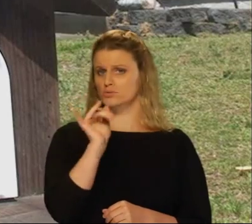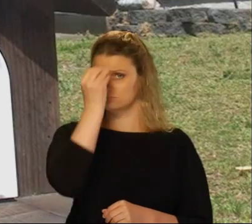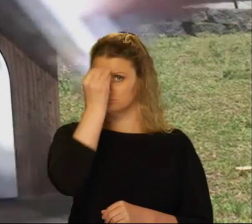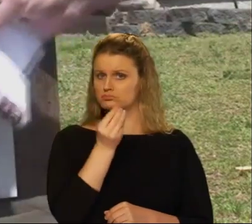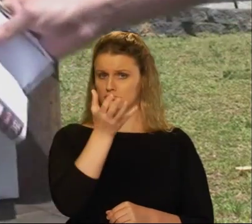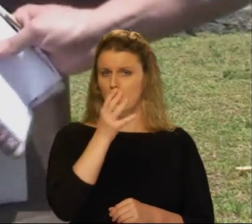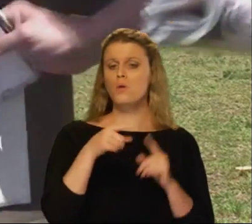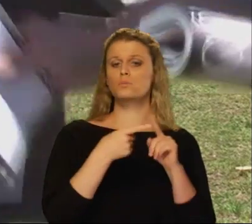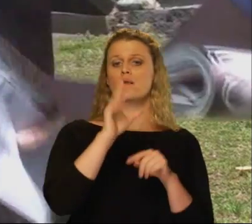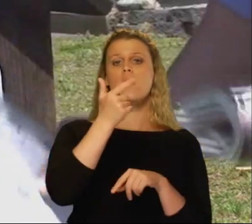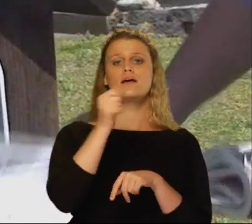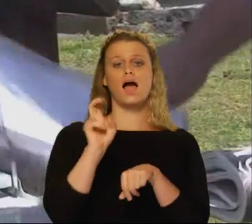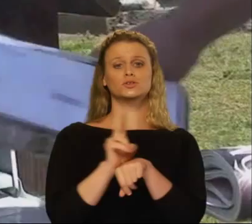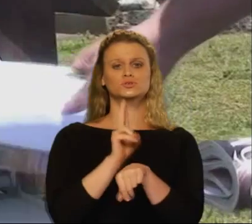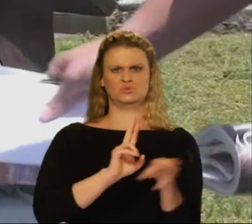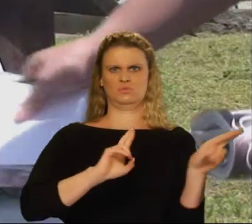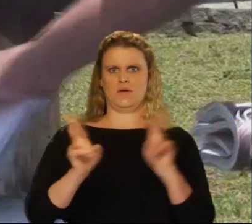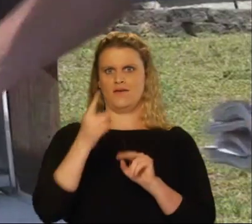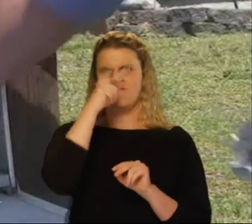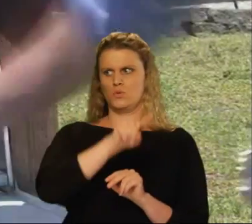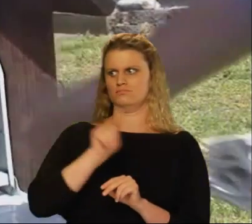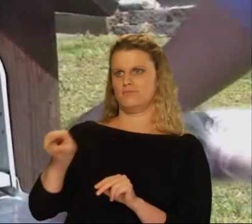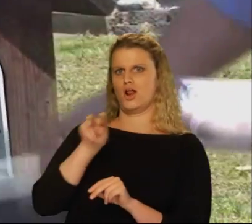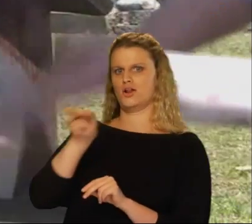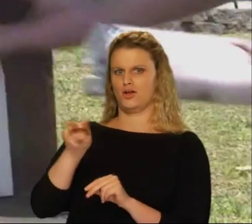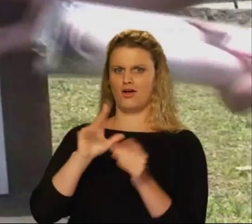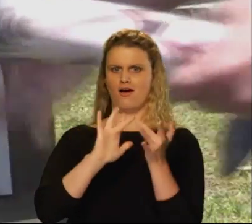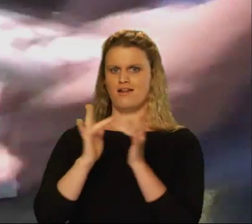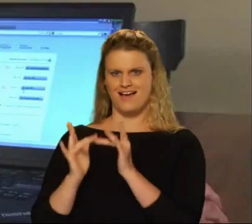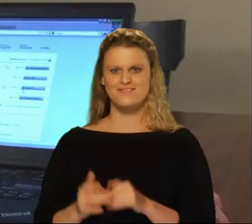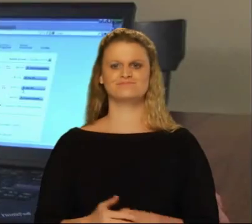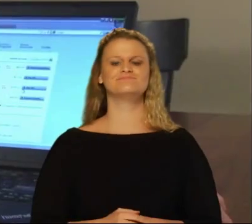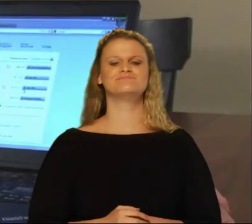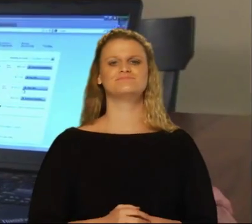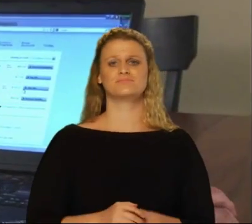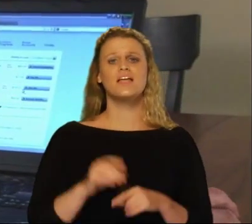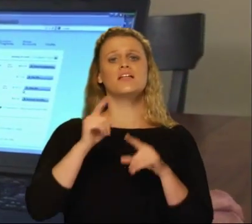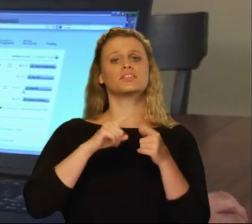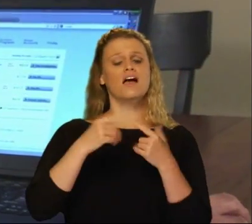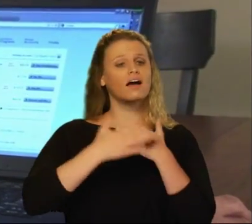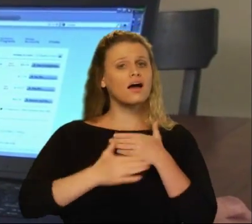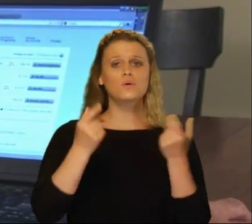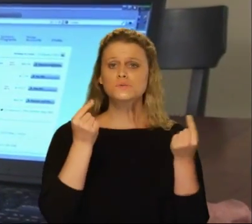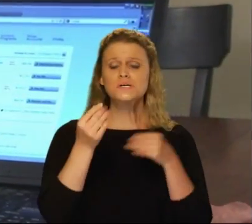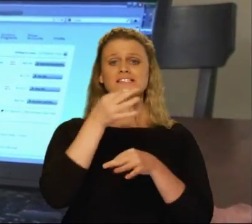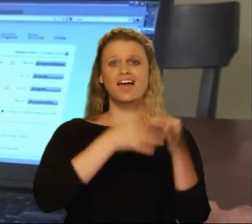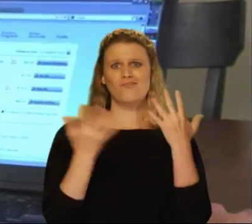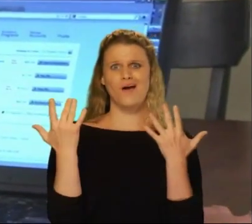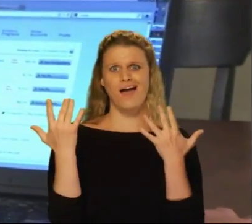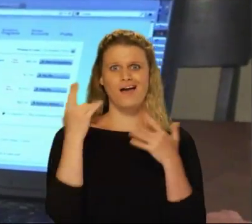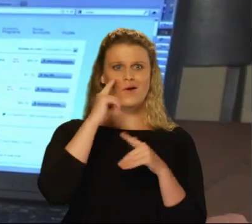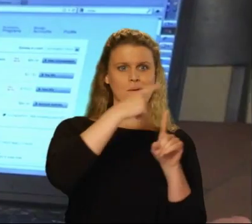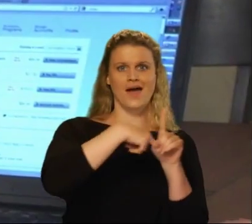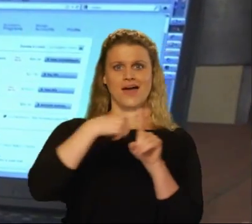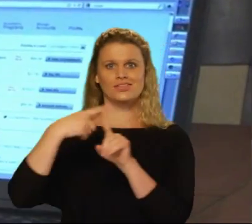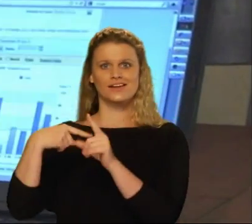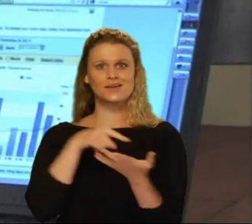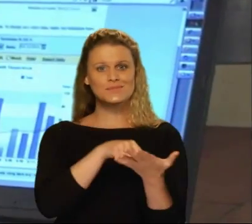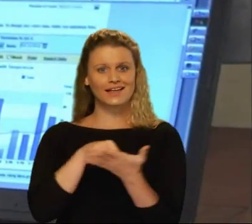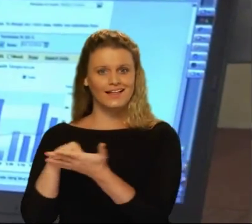gas usage information is available for you to view online. Then, rather than wait for your monthly bill to see how much gas you